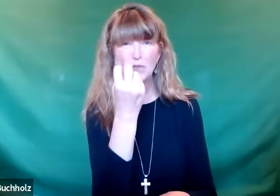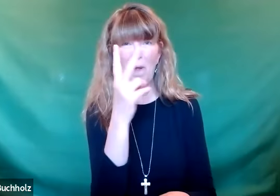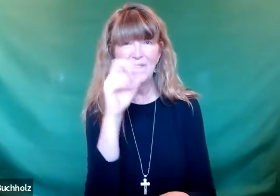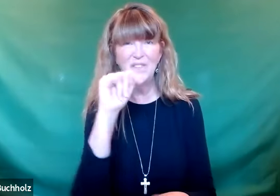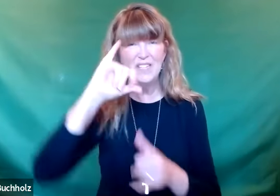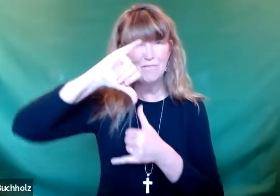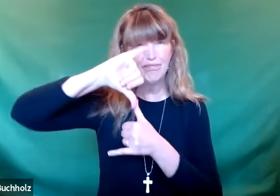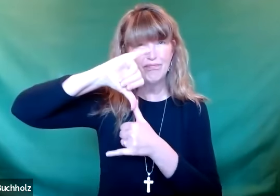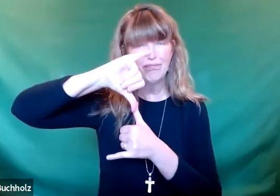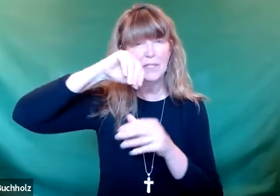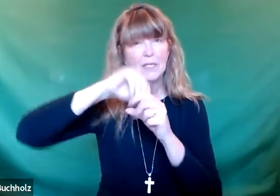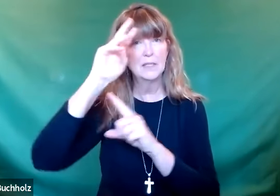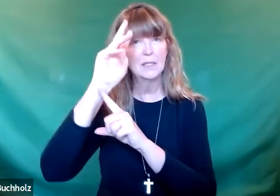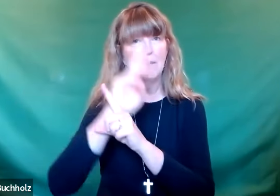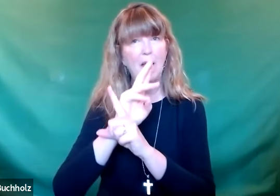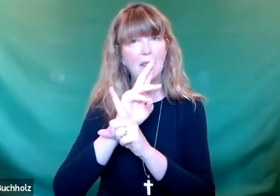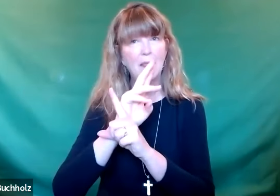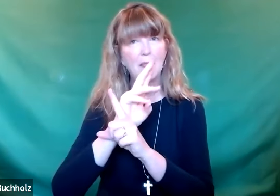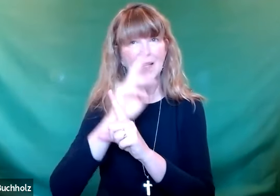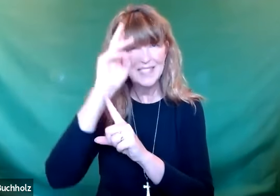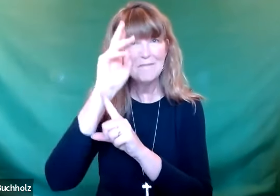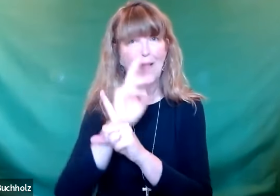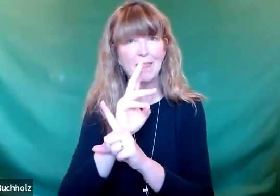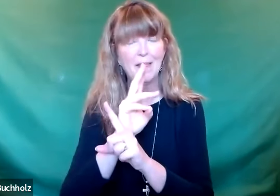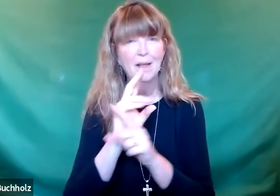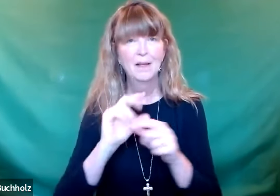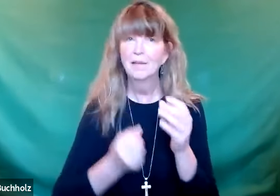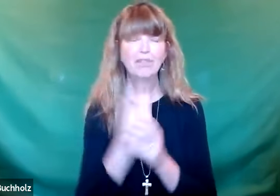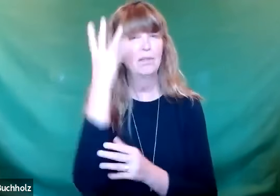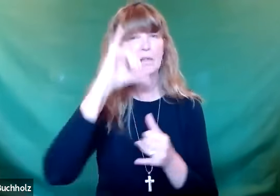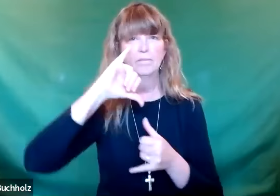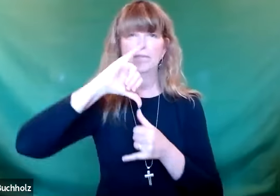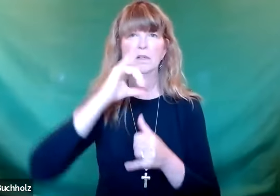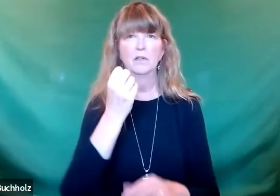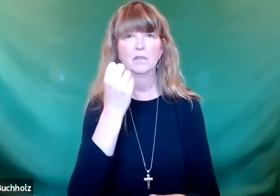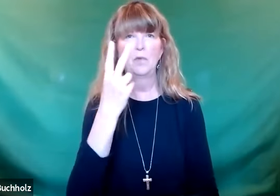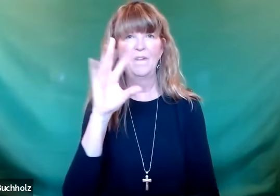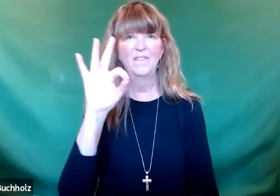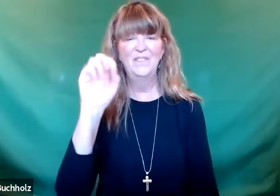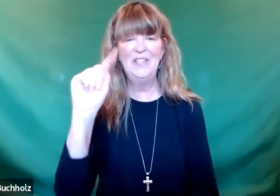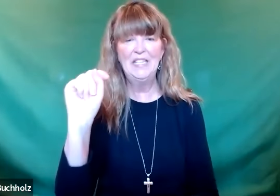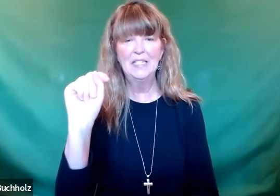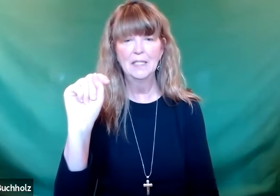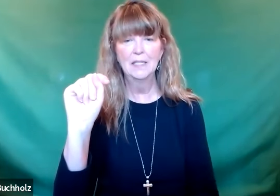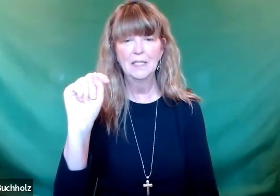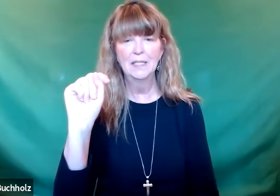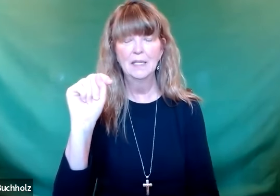In the south they can grow up to 12 feet tall within six months. They sprout up that